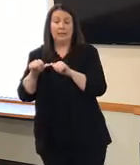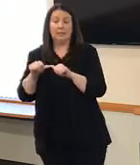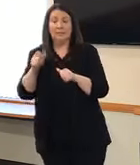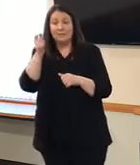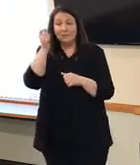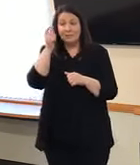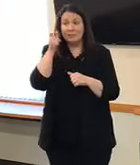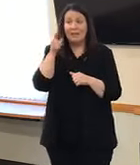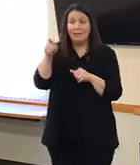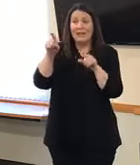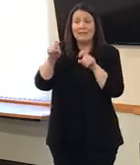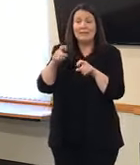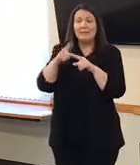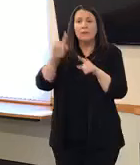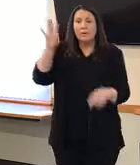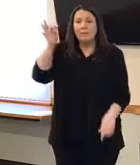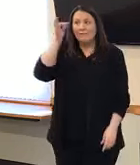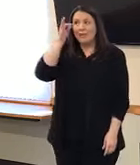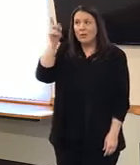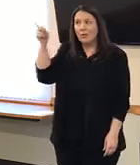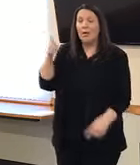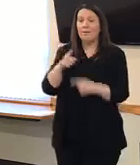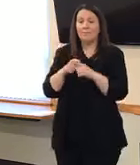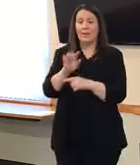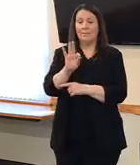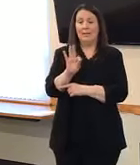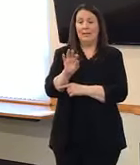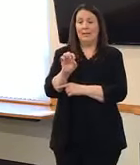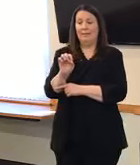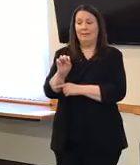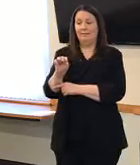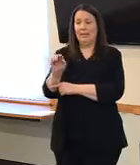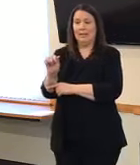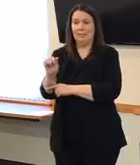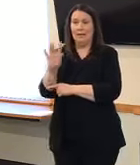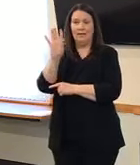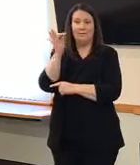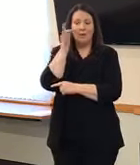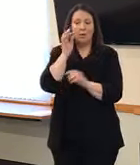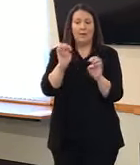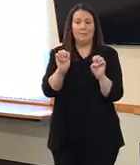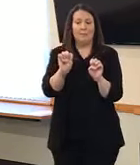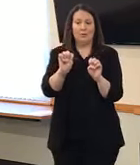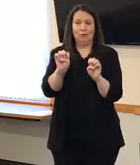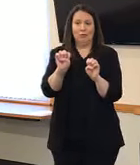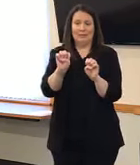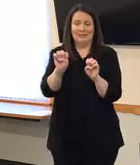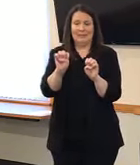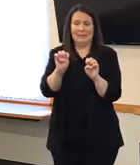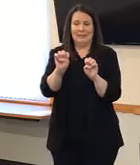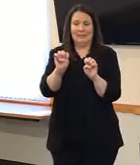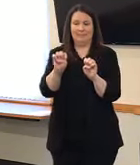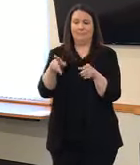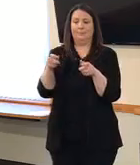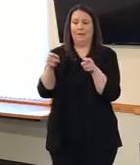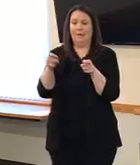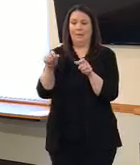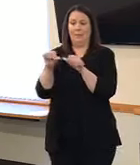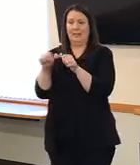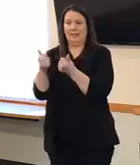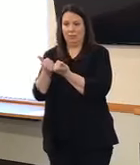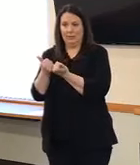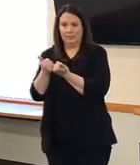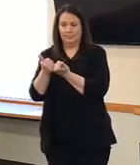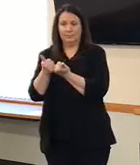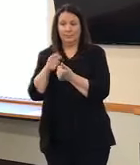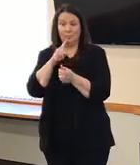federal assets. These are coming from the Federal Emergency Management Agency or FEMA, as well as HHS. They are not state or local assets. So it's really